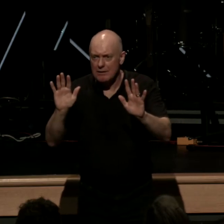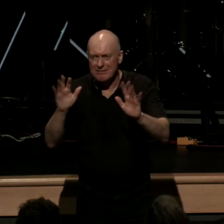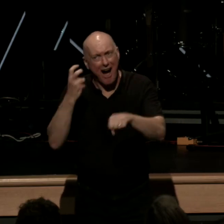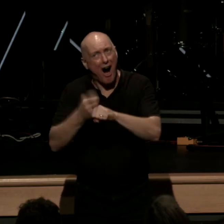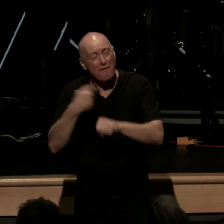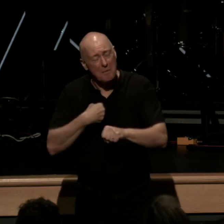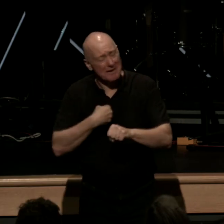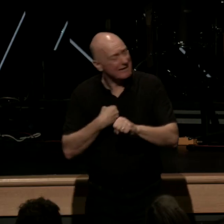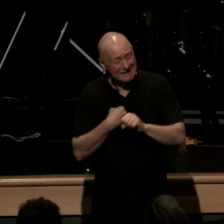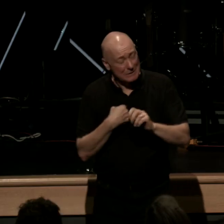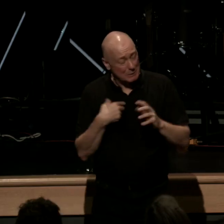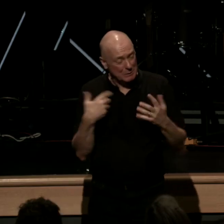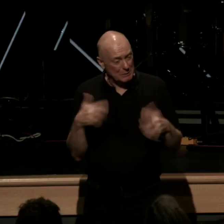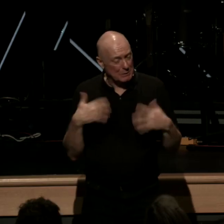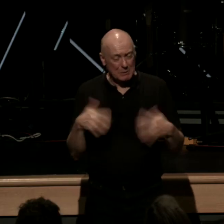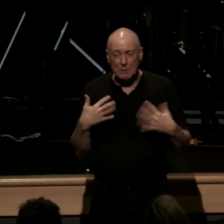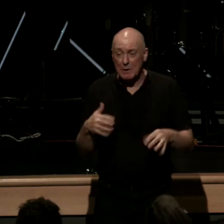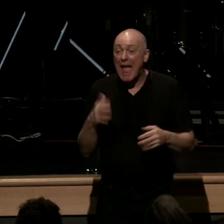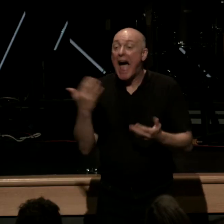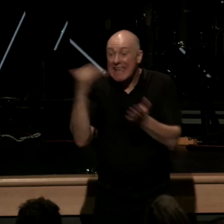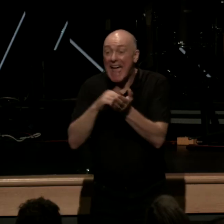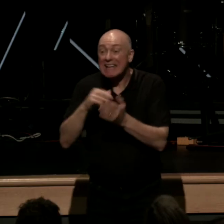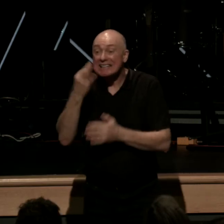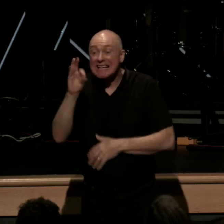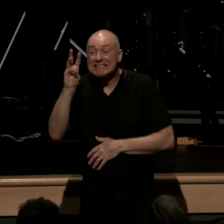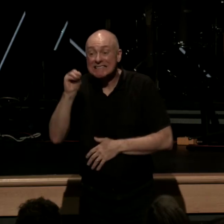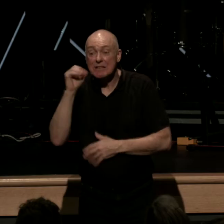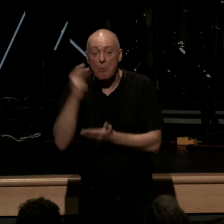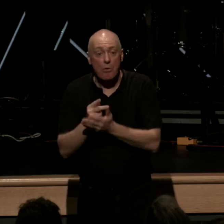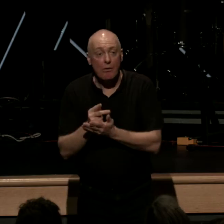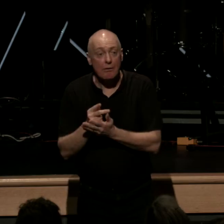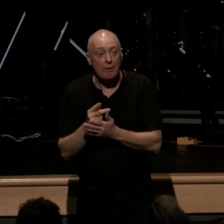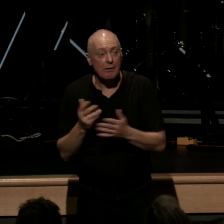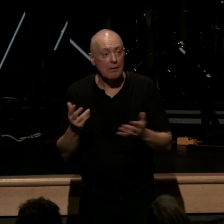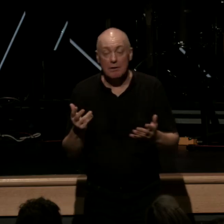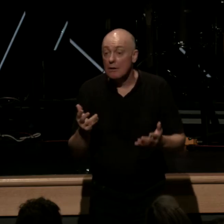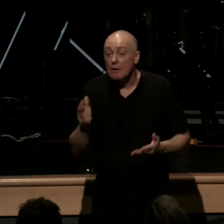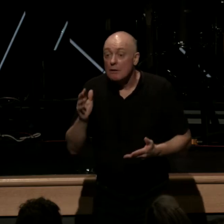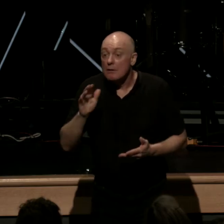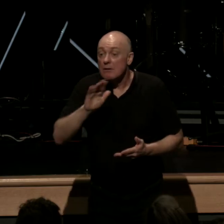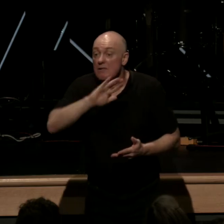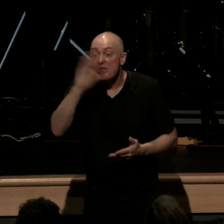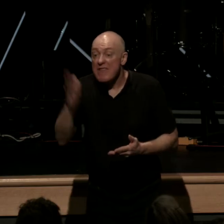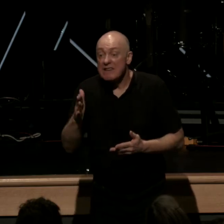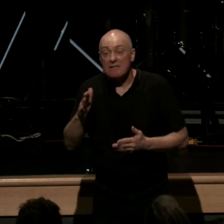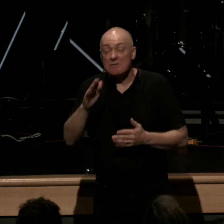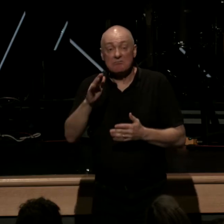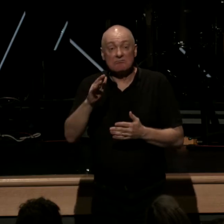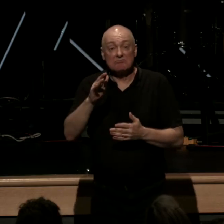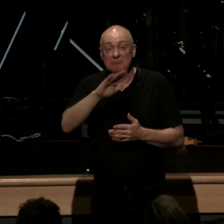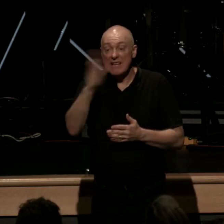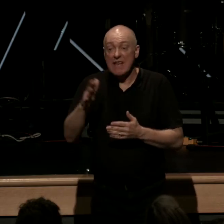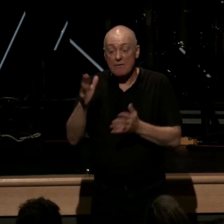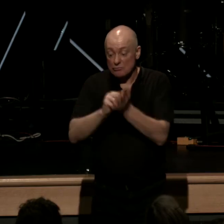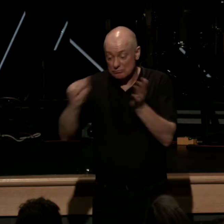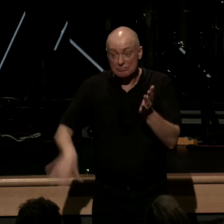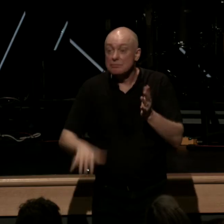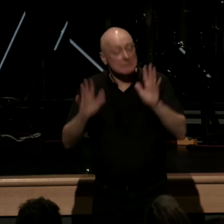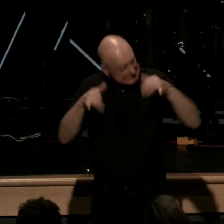they reaffirmed this in the 1960s it's never been refused or rebutted it's this is what the